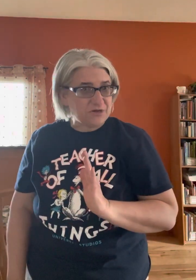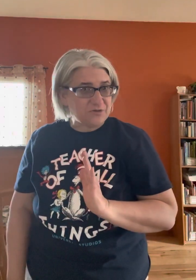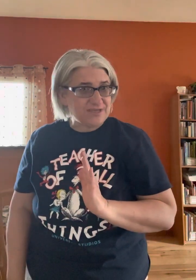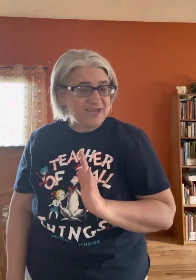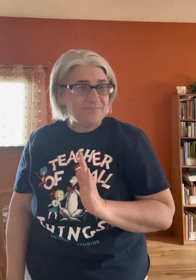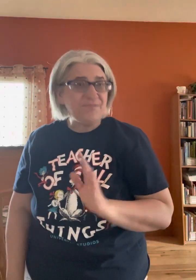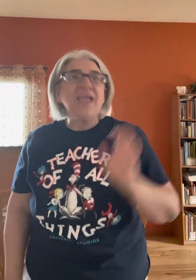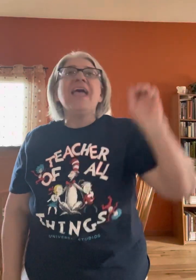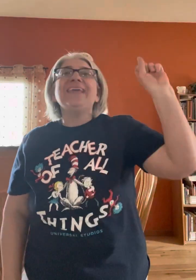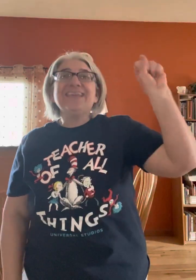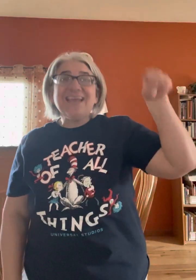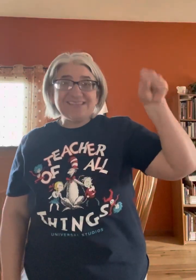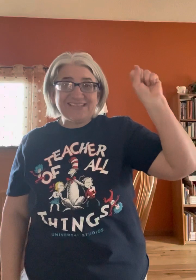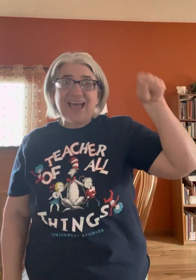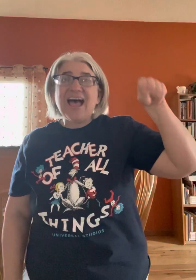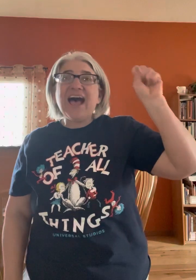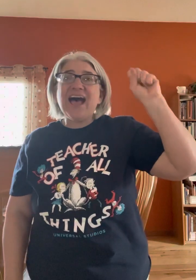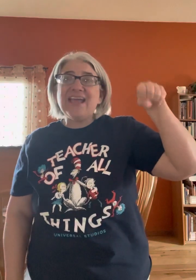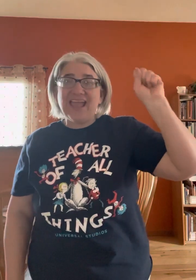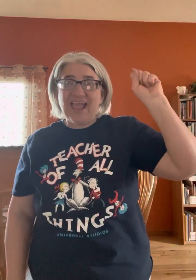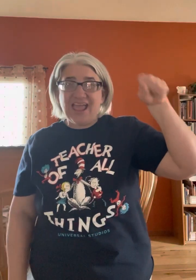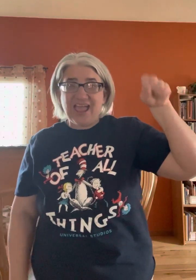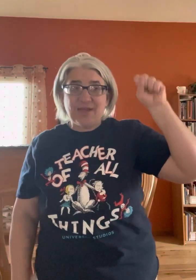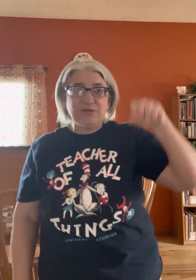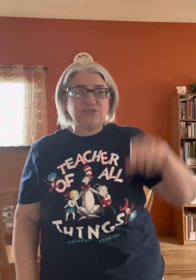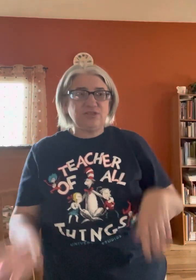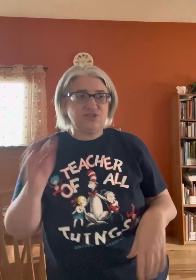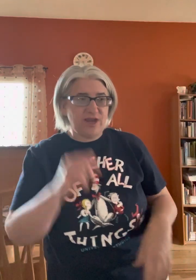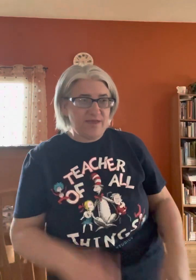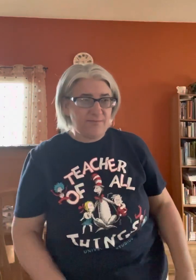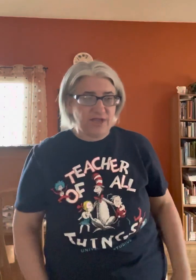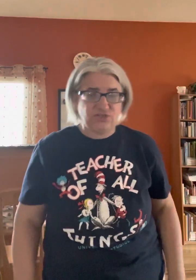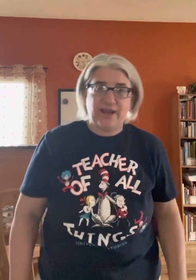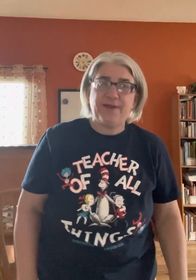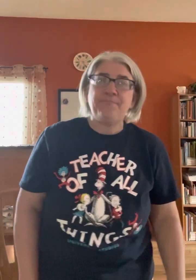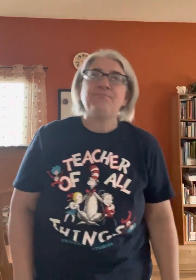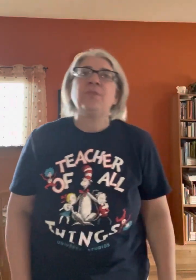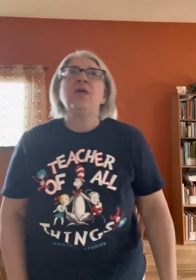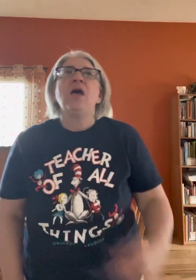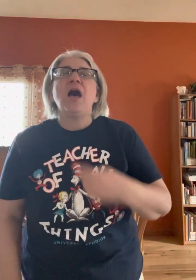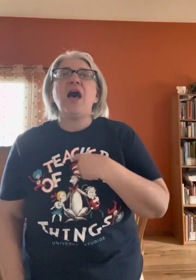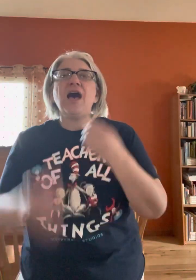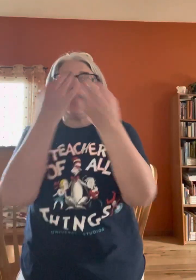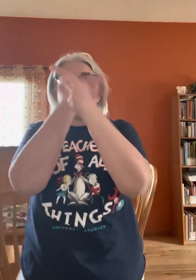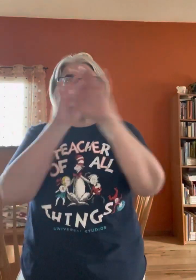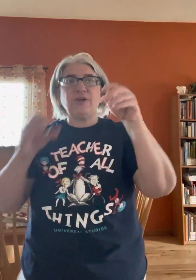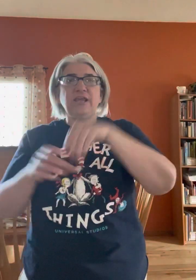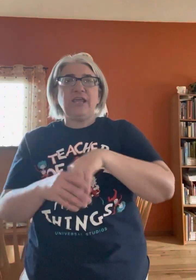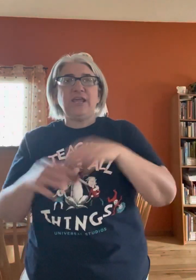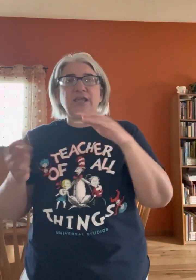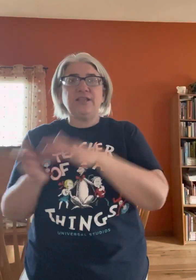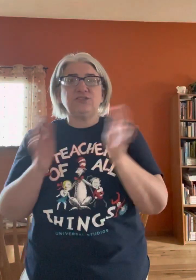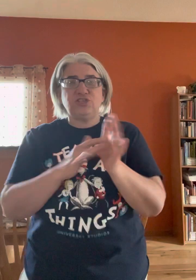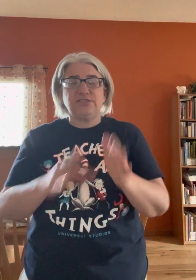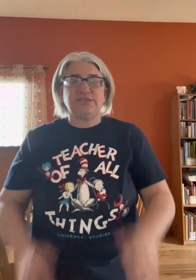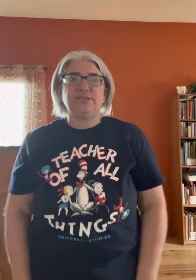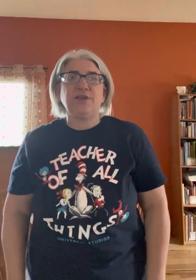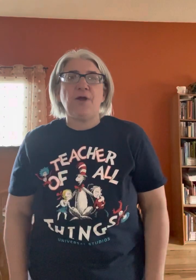know that sign. Yes, I am. So let's try that much. You ready? I free in Jesus. Here we go.